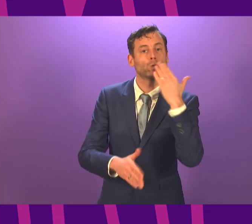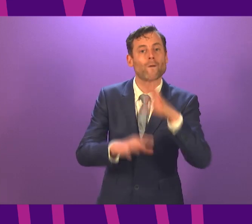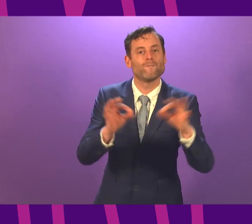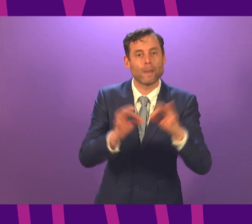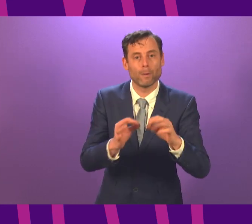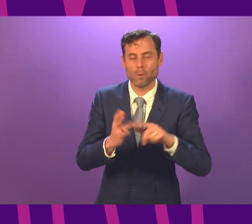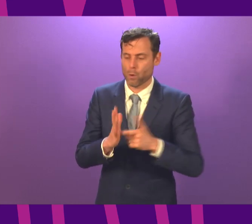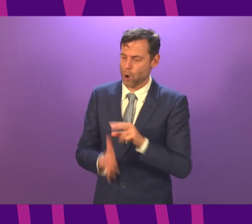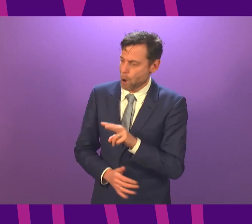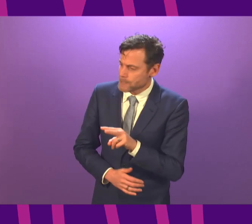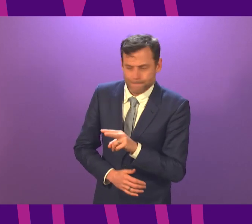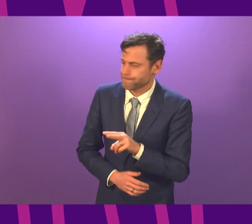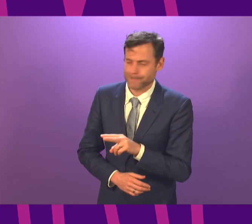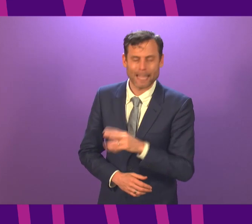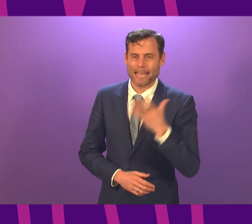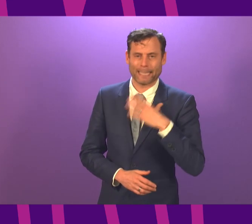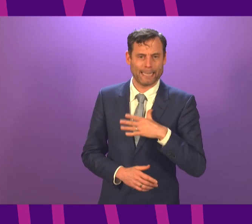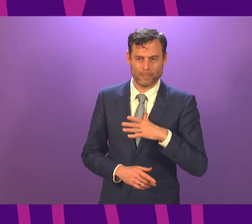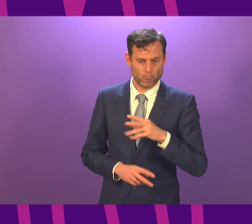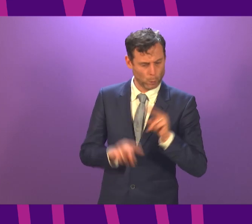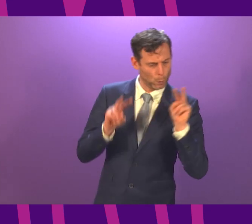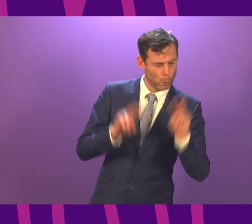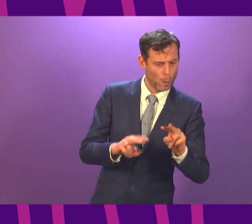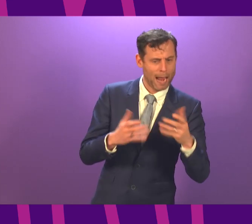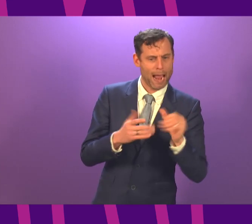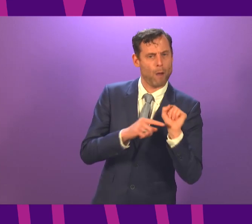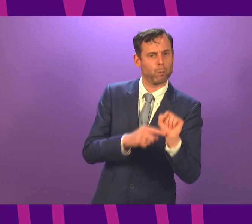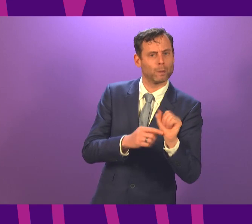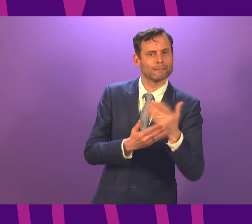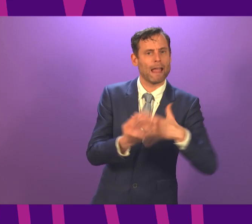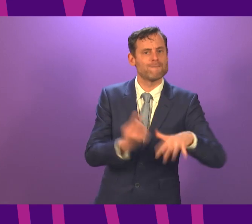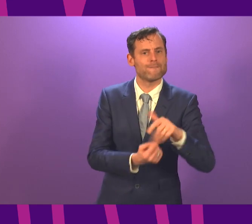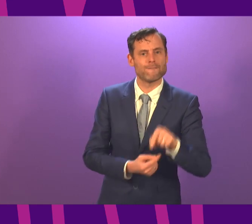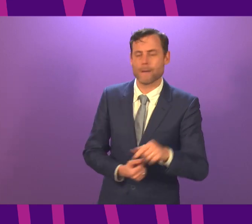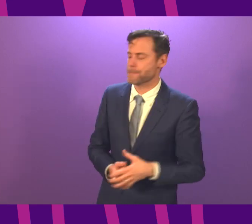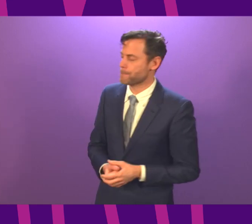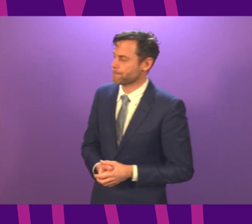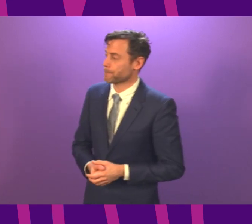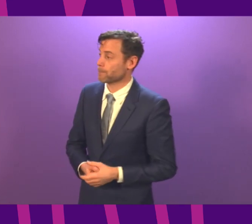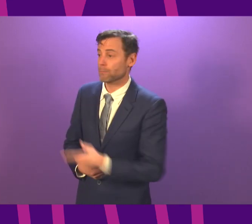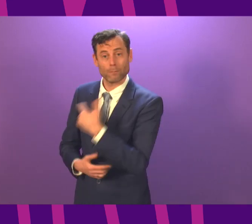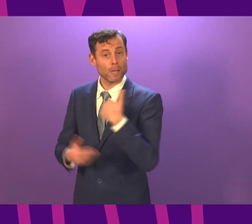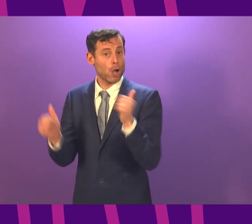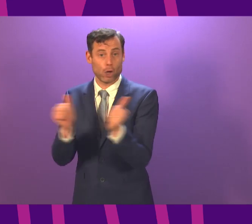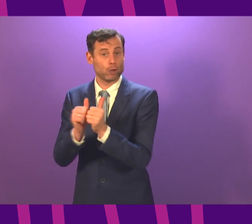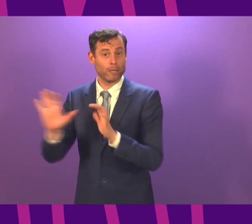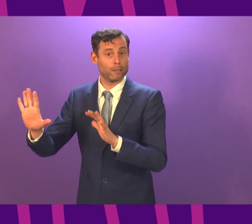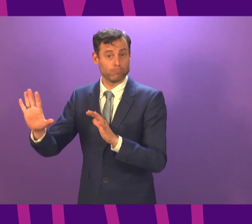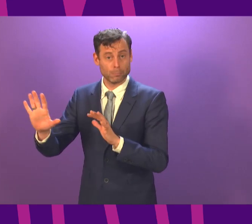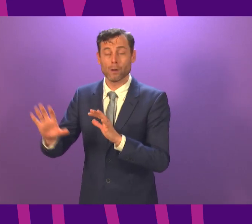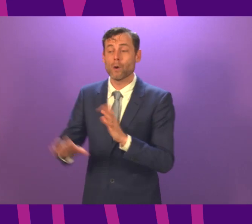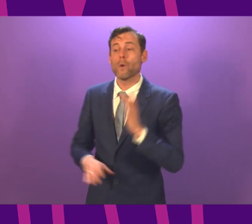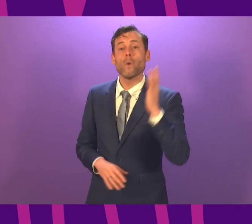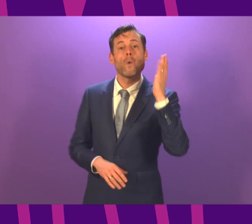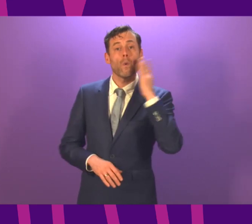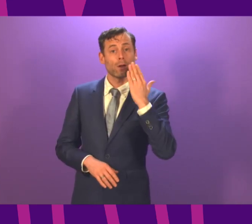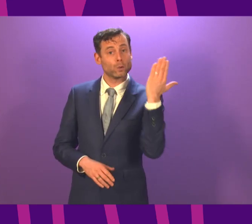safe. First Minister. Yes, I do agree with that. We have been determined, as everybody knows, from the moment